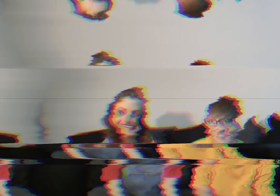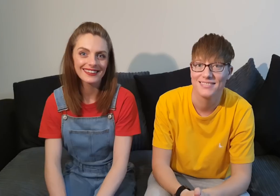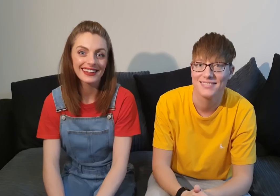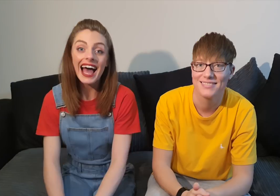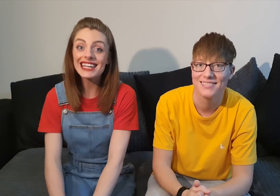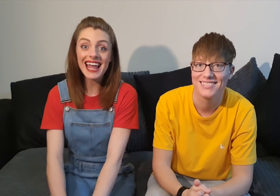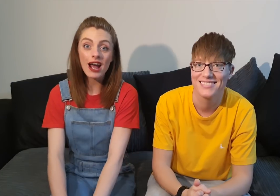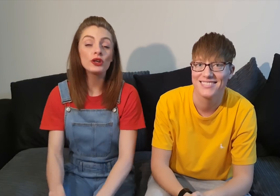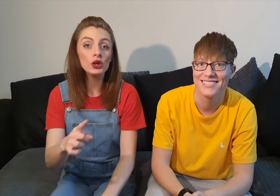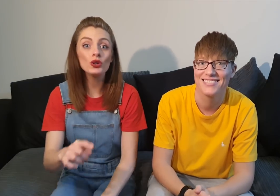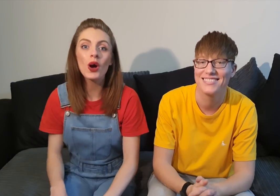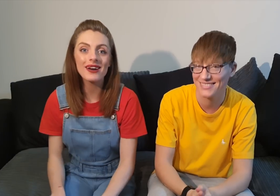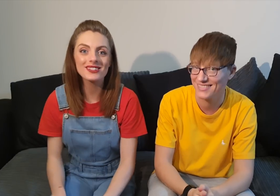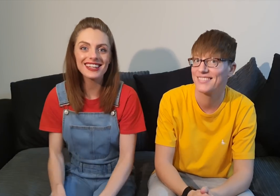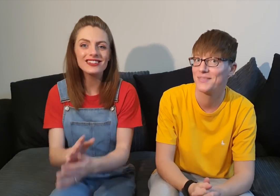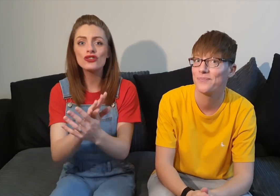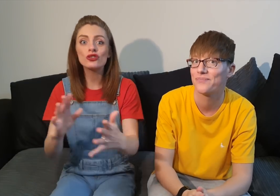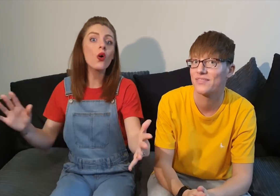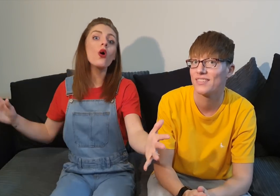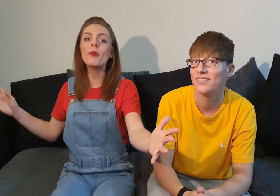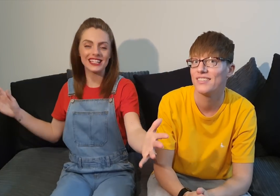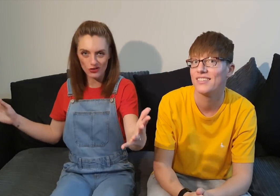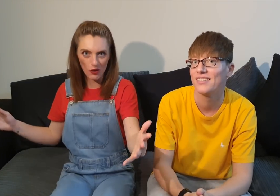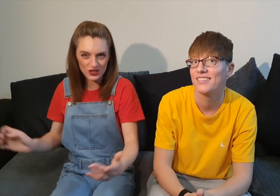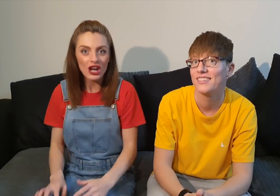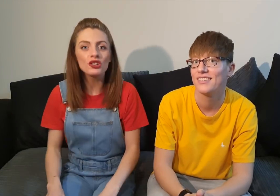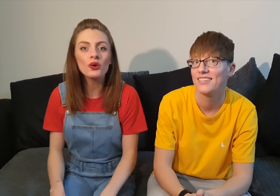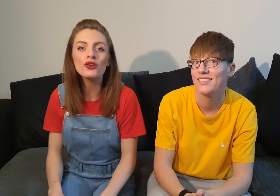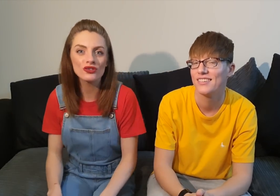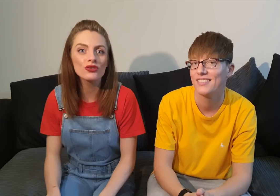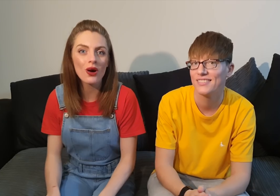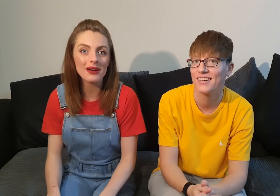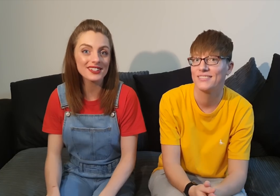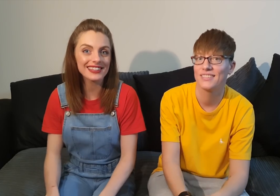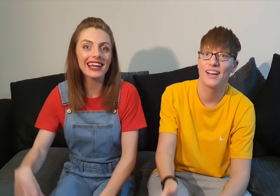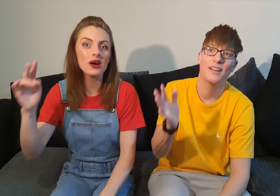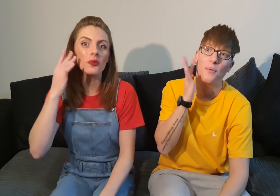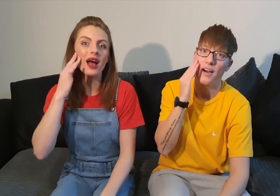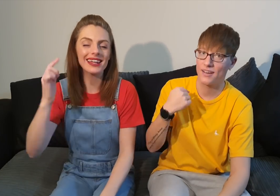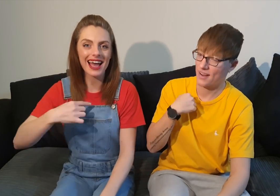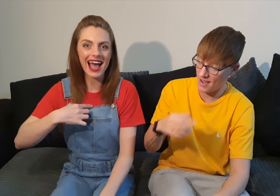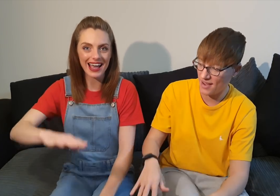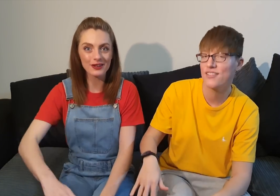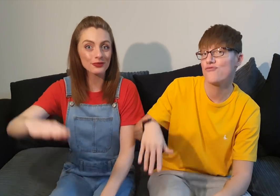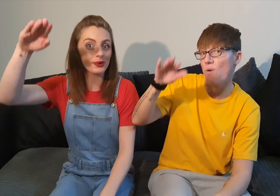and now you know how to sign so many jobs you also know how to sign when i grow